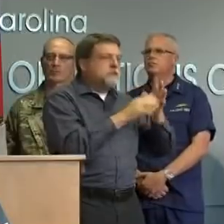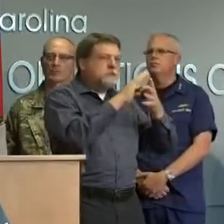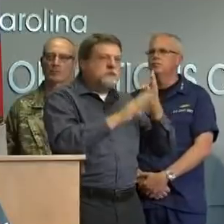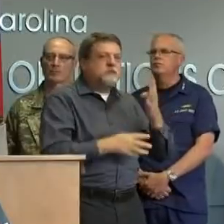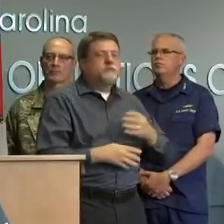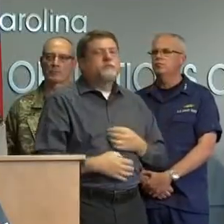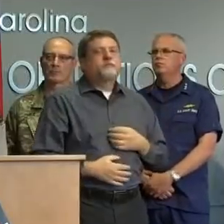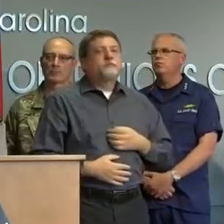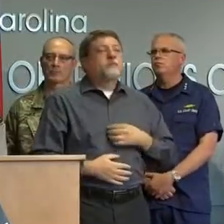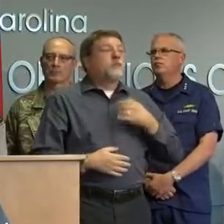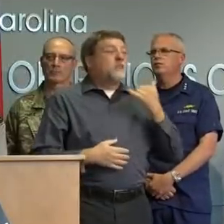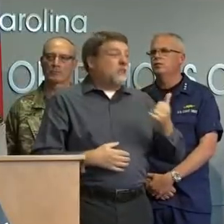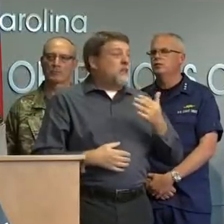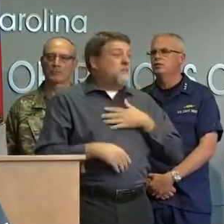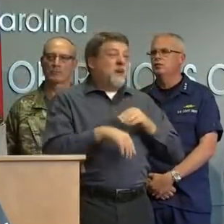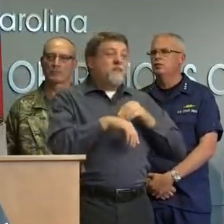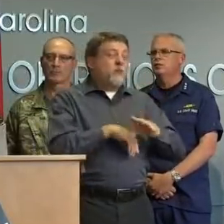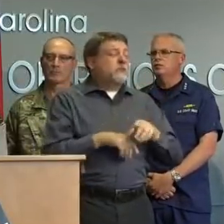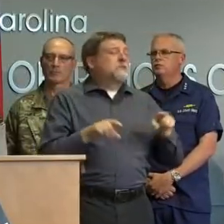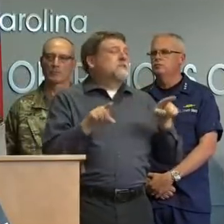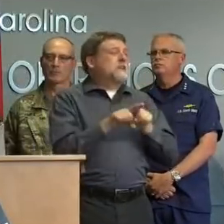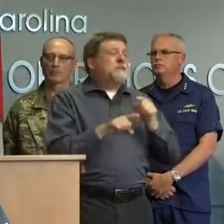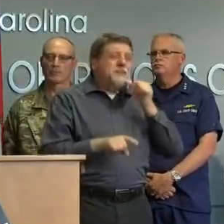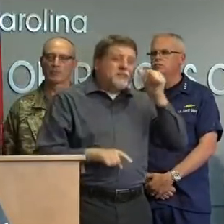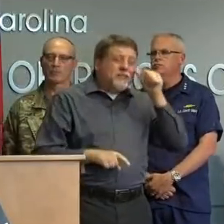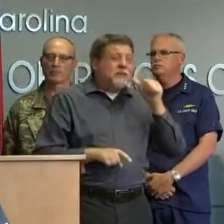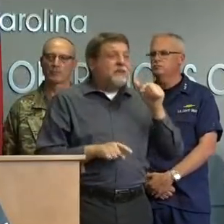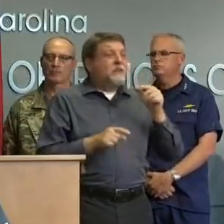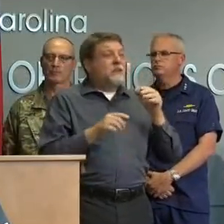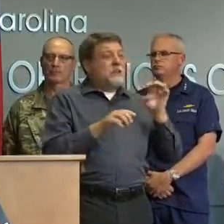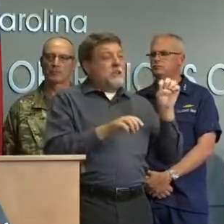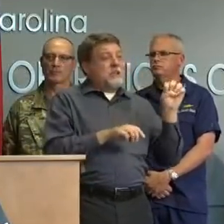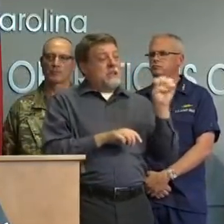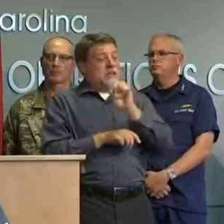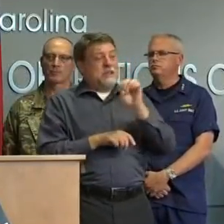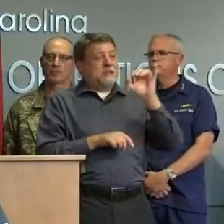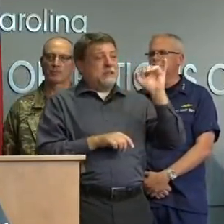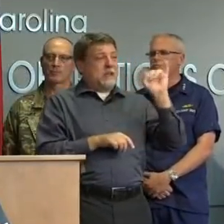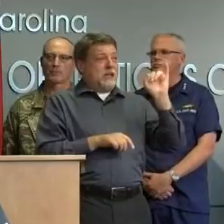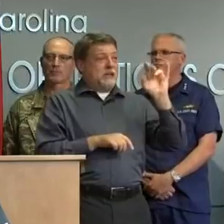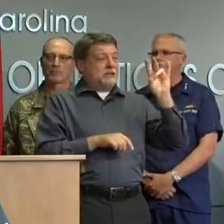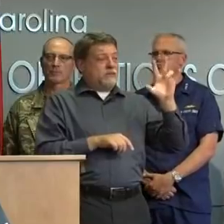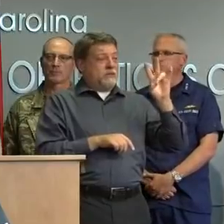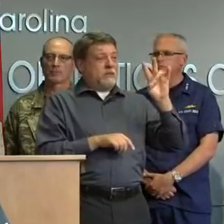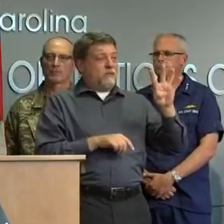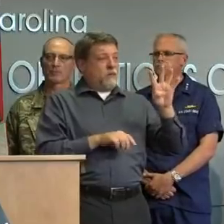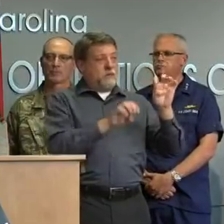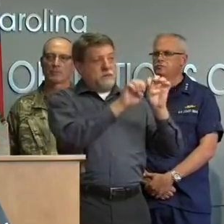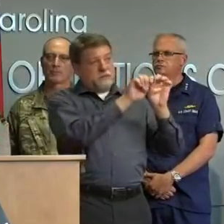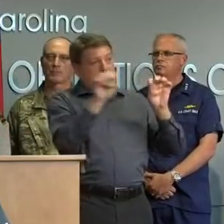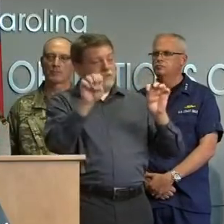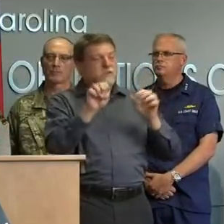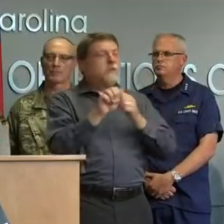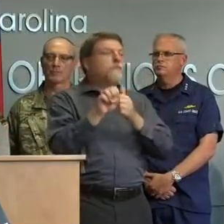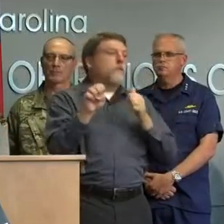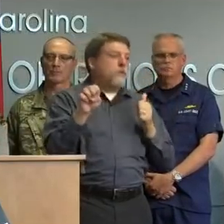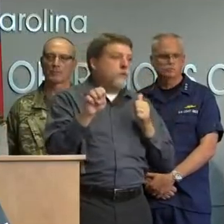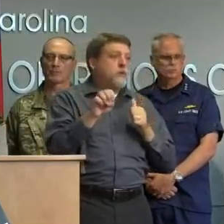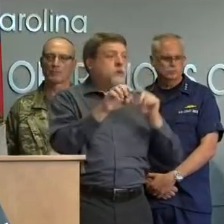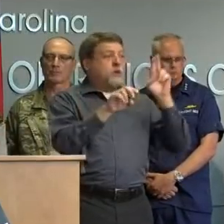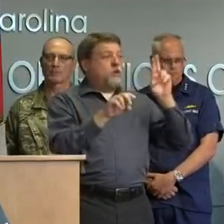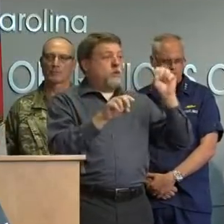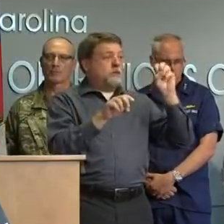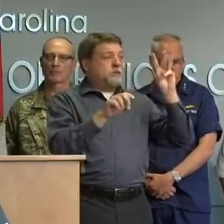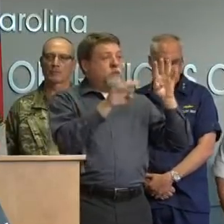if you're driving do not drive uh east of interstate 73 74 or us 64 south